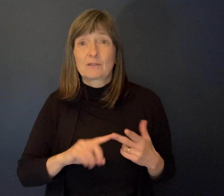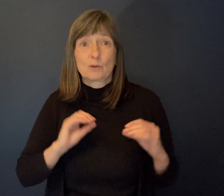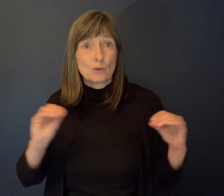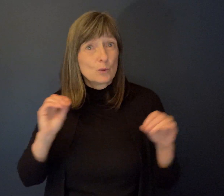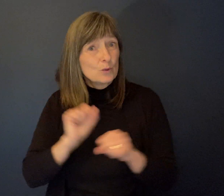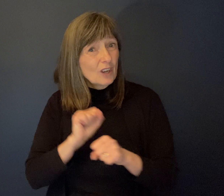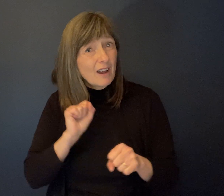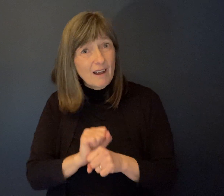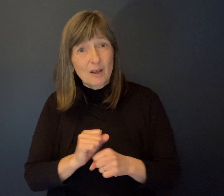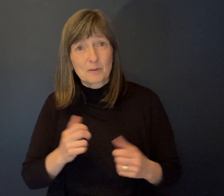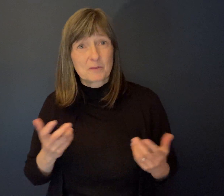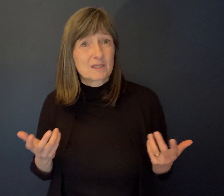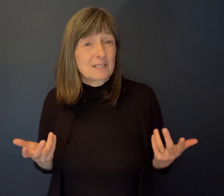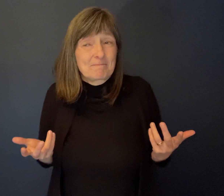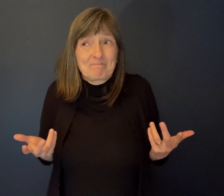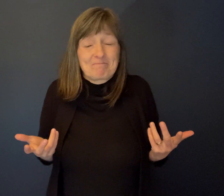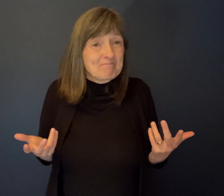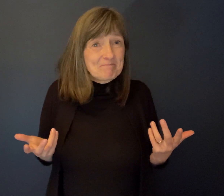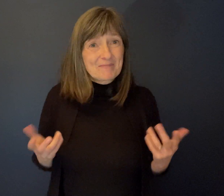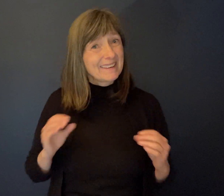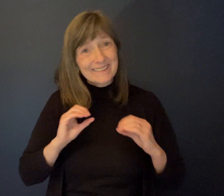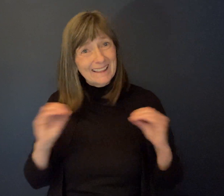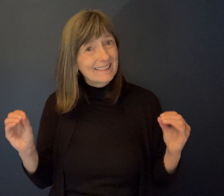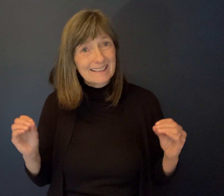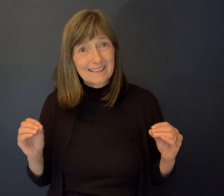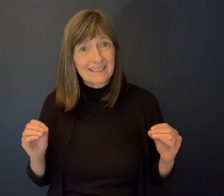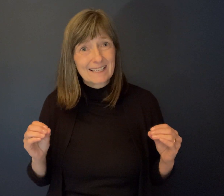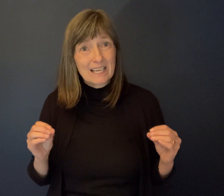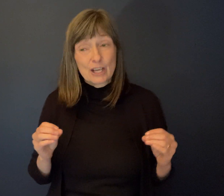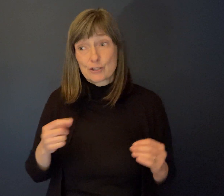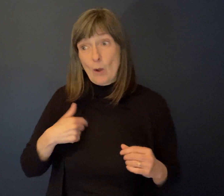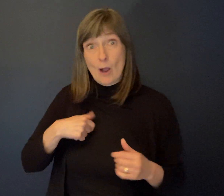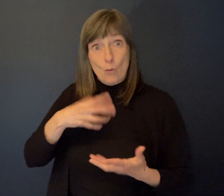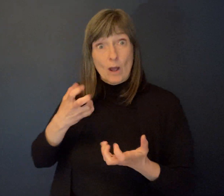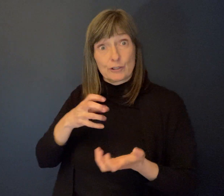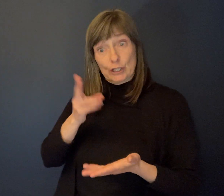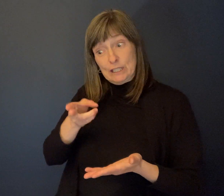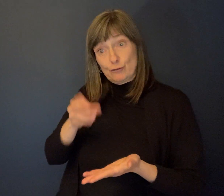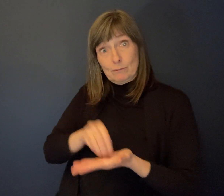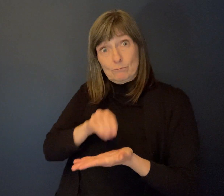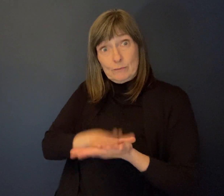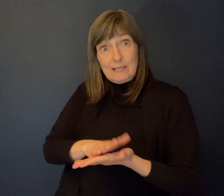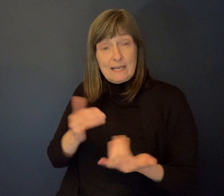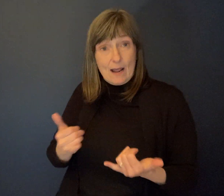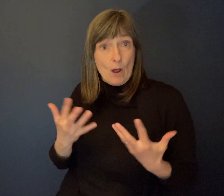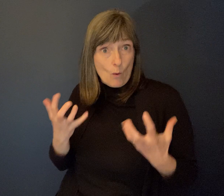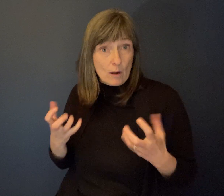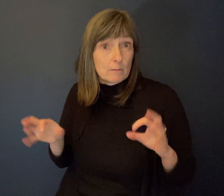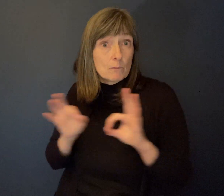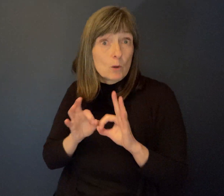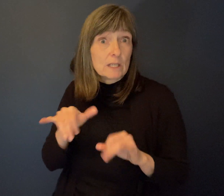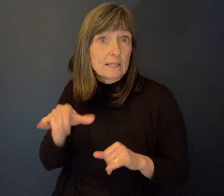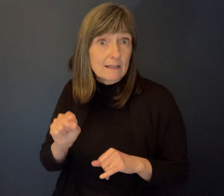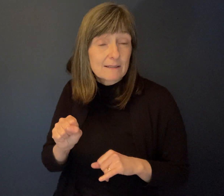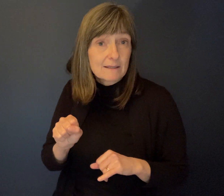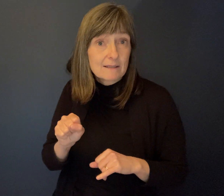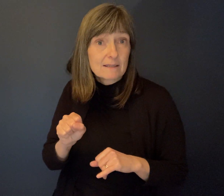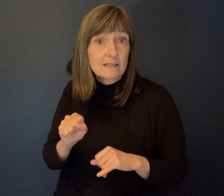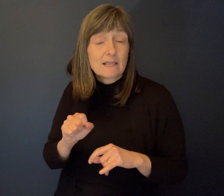just didn't exist. So in terms of recording that history, yes, I believe it to be incredibly important because we have had just absolutely